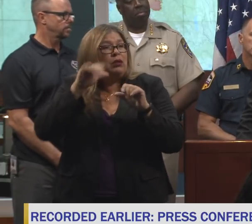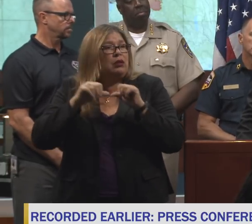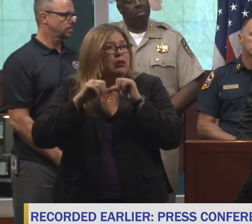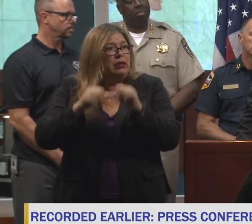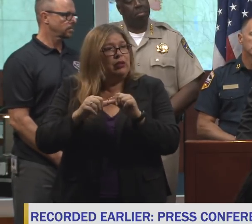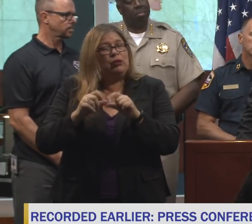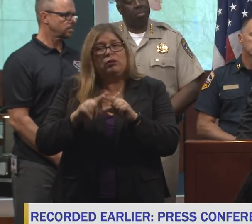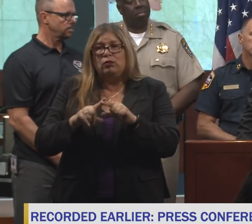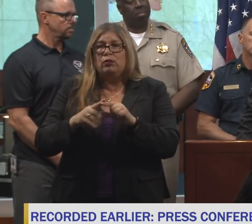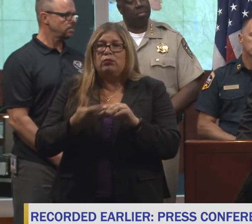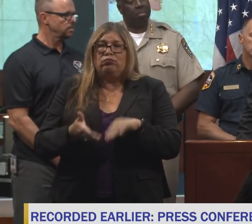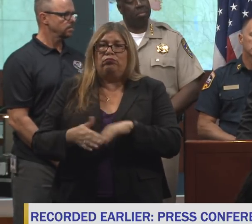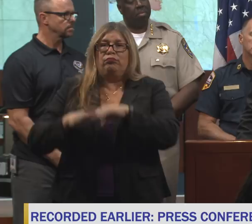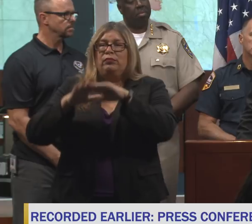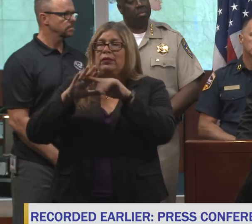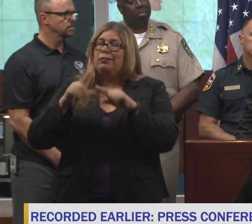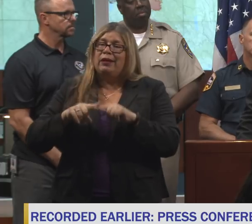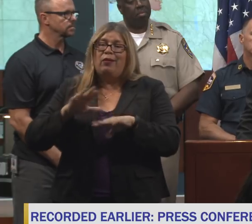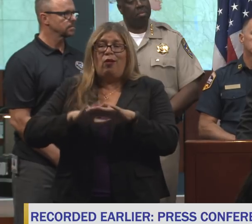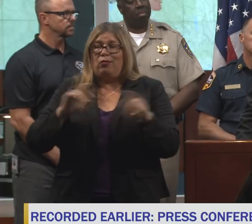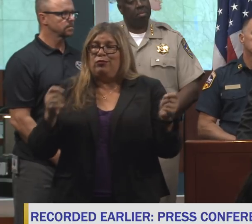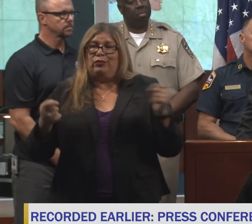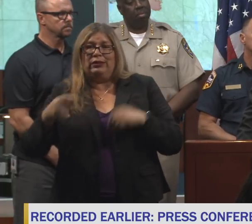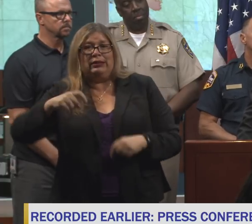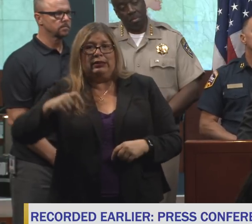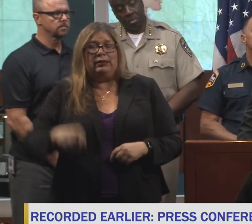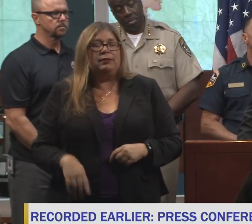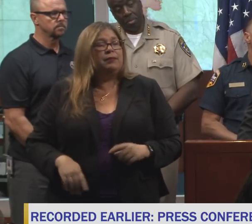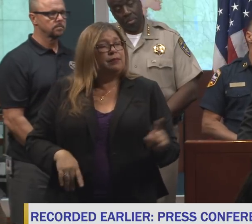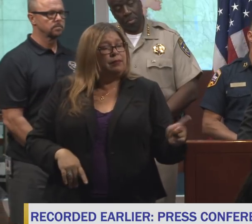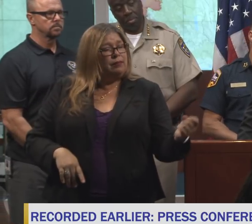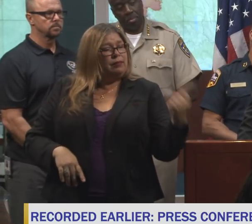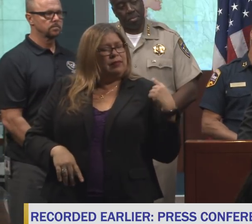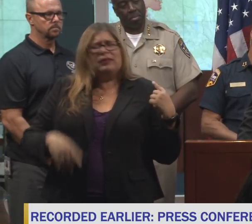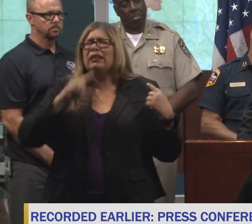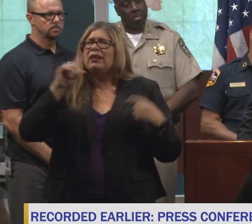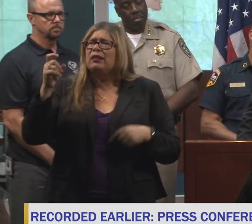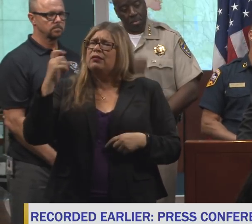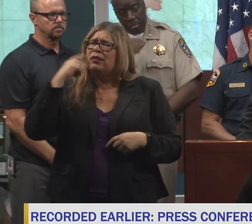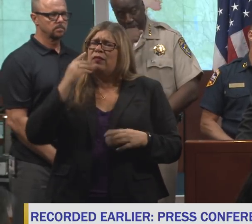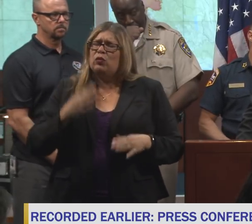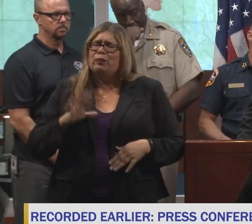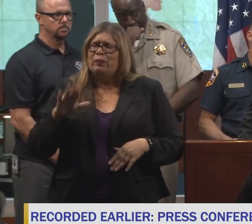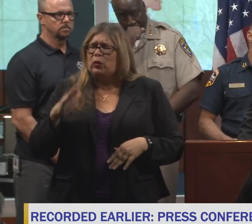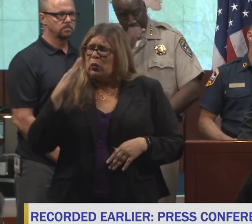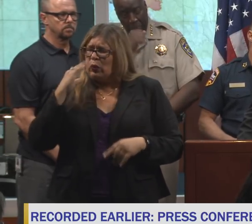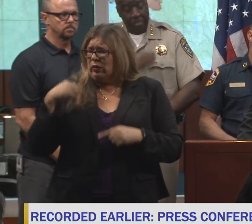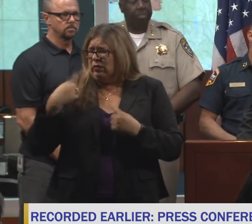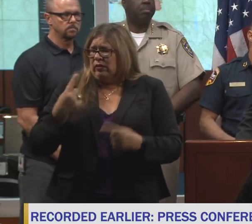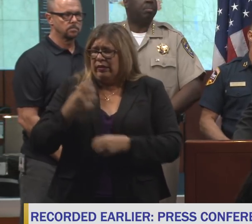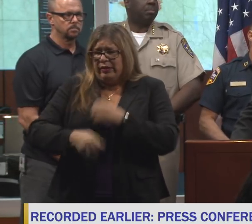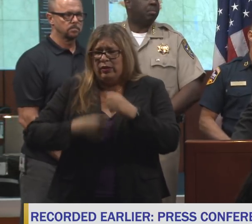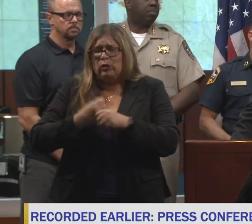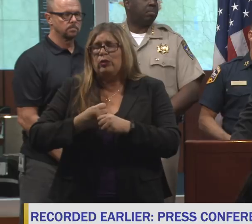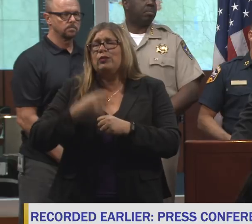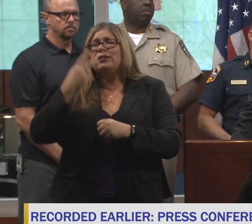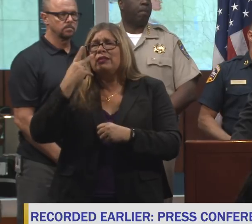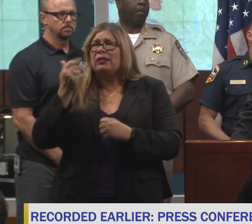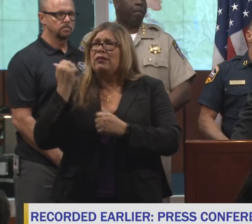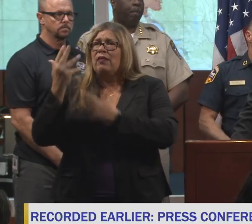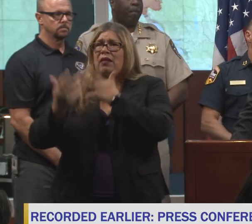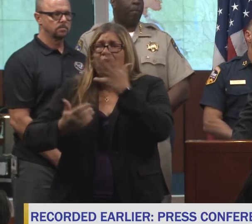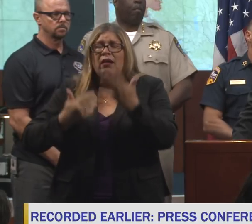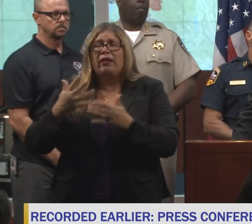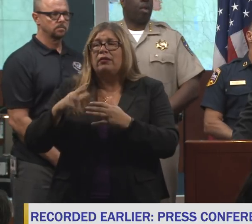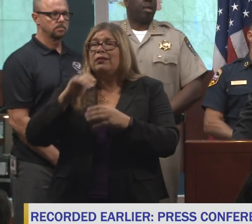as we adapt to the changing weather. In recent years, we've seen these fires, not just tackled wildfire air, but actual